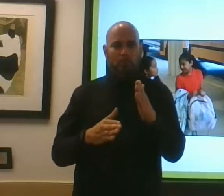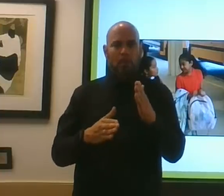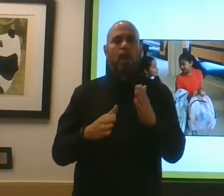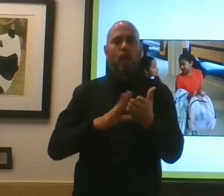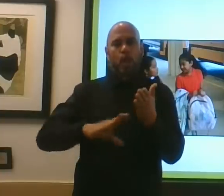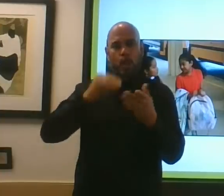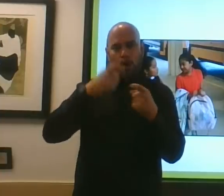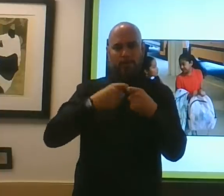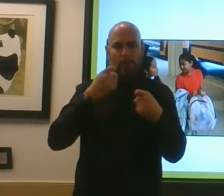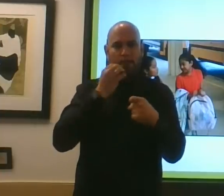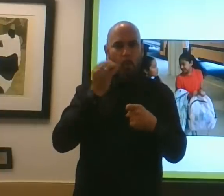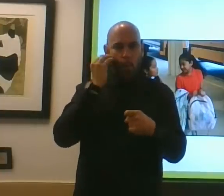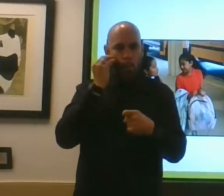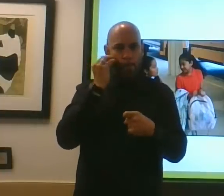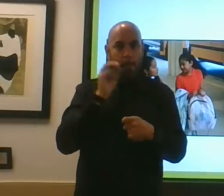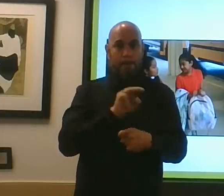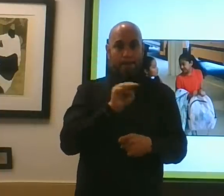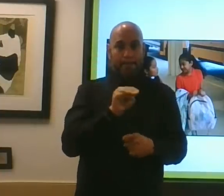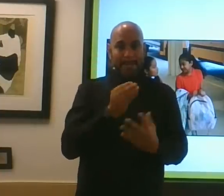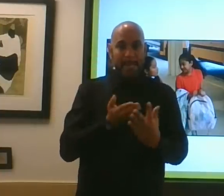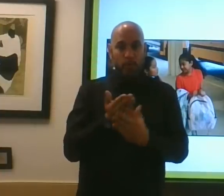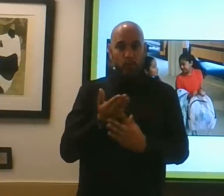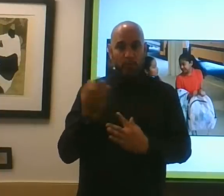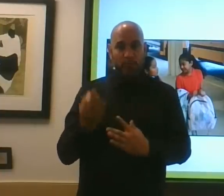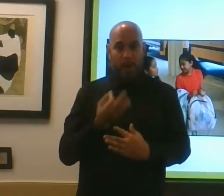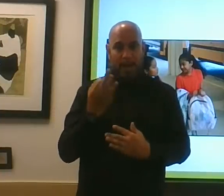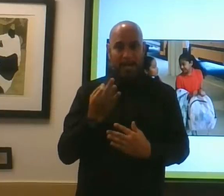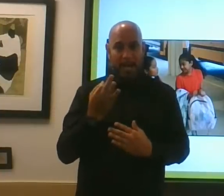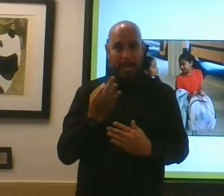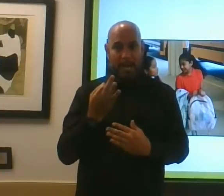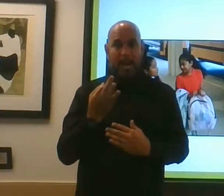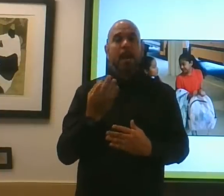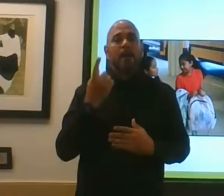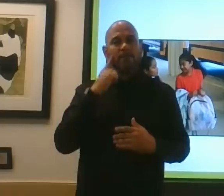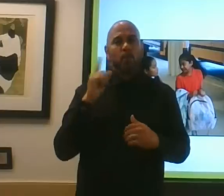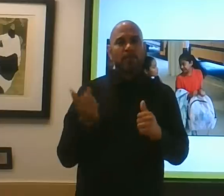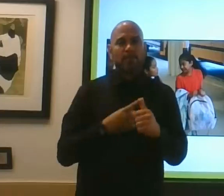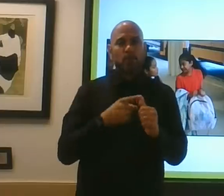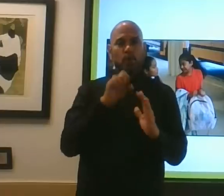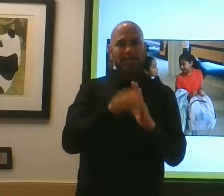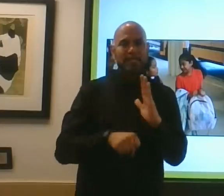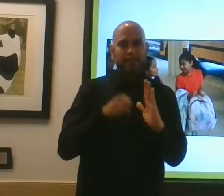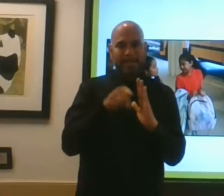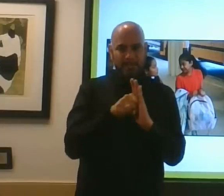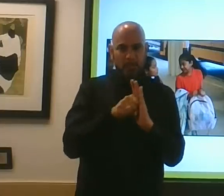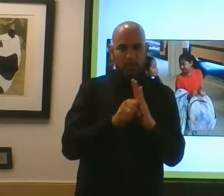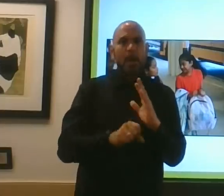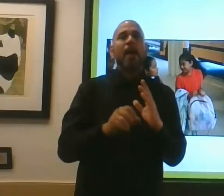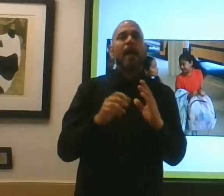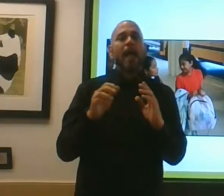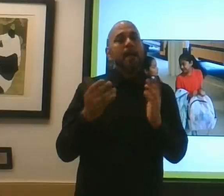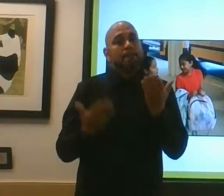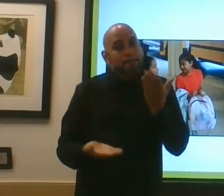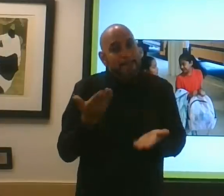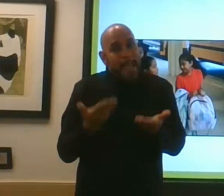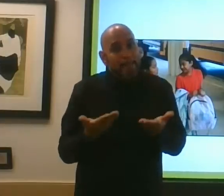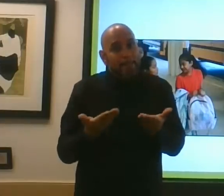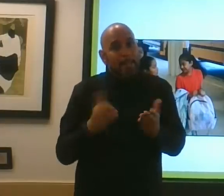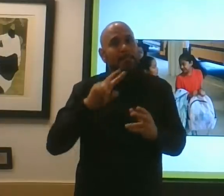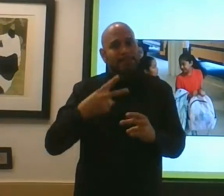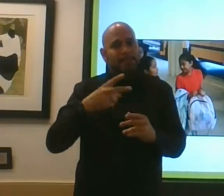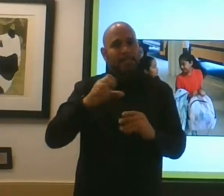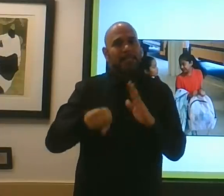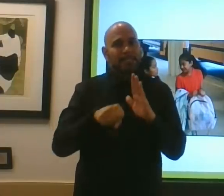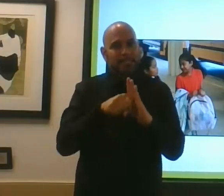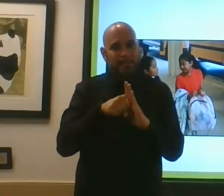Monday through Friday for at least the first semester and potentially the second semester. That